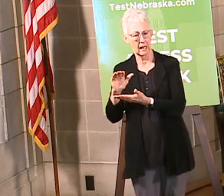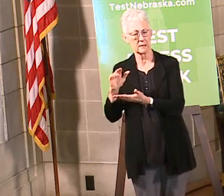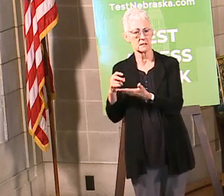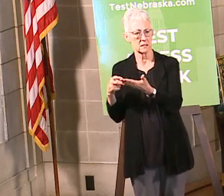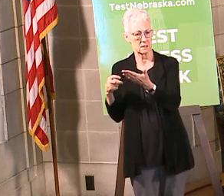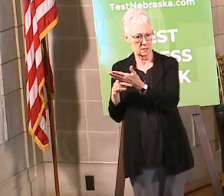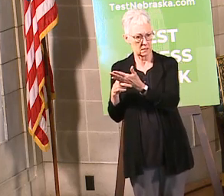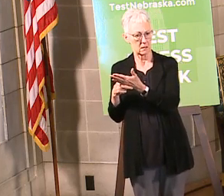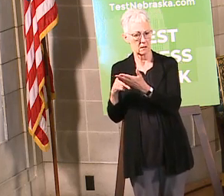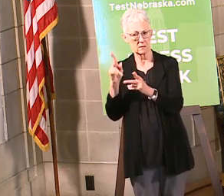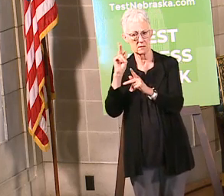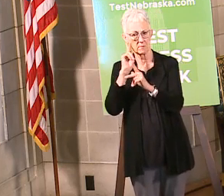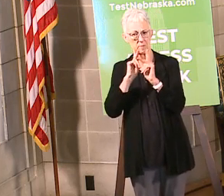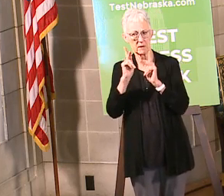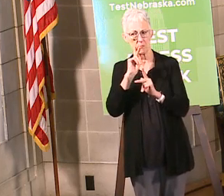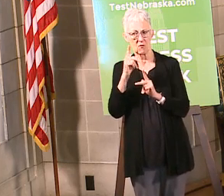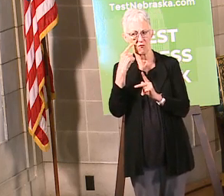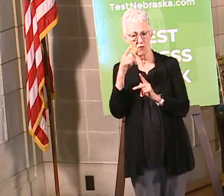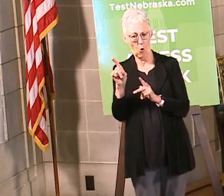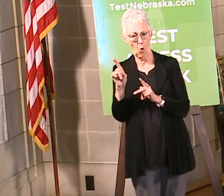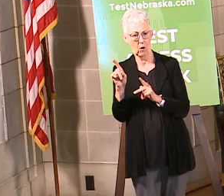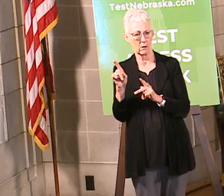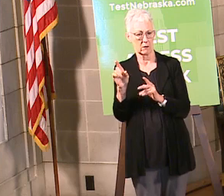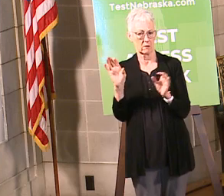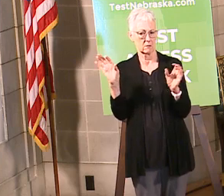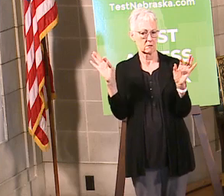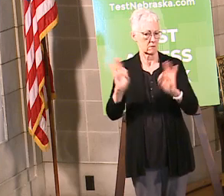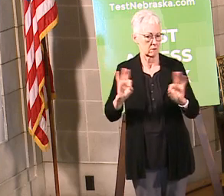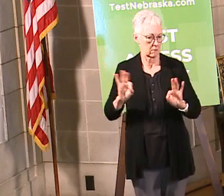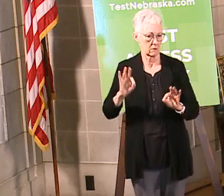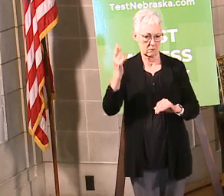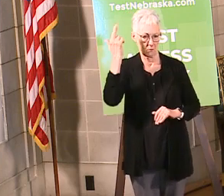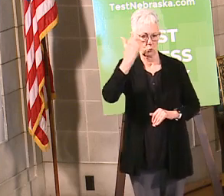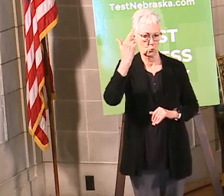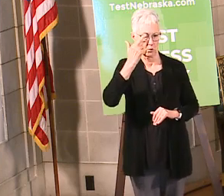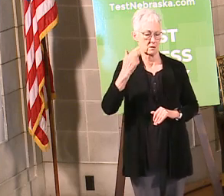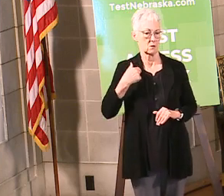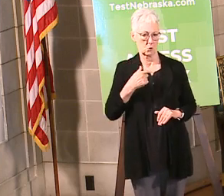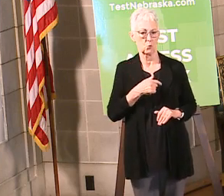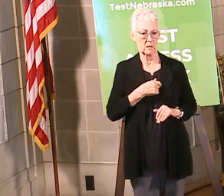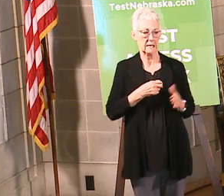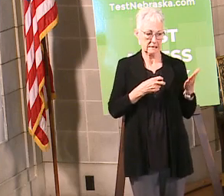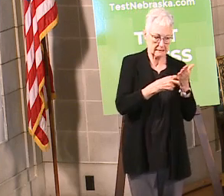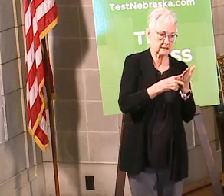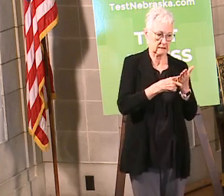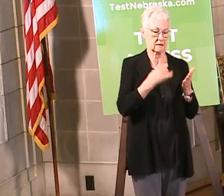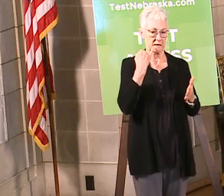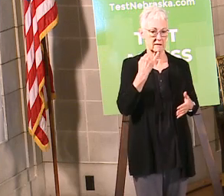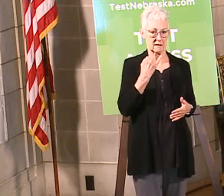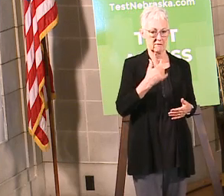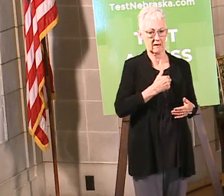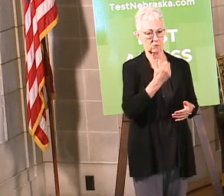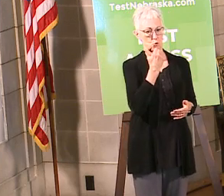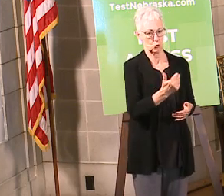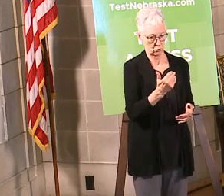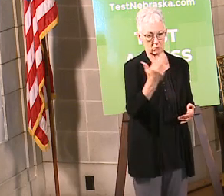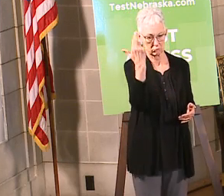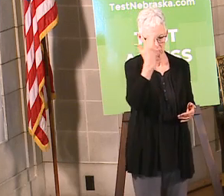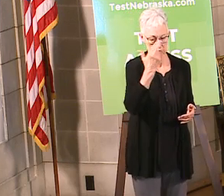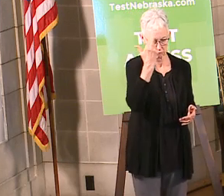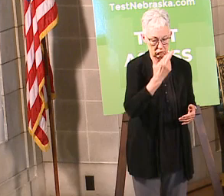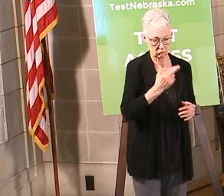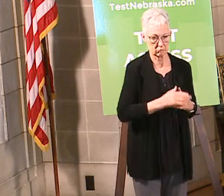secret uh you know the the less contact we have with the public the safer the public is and the safer our officers are